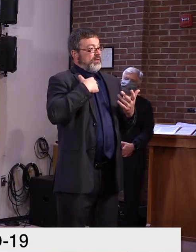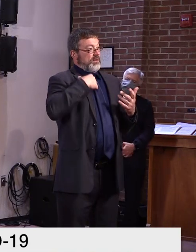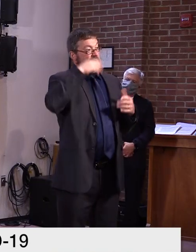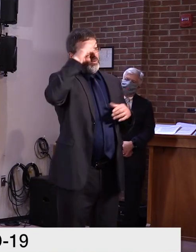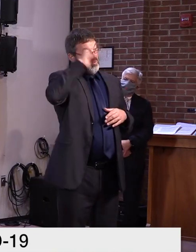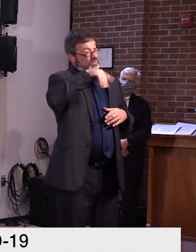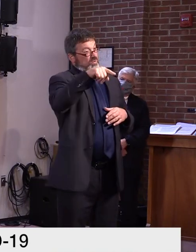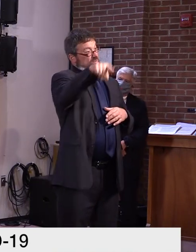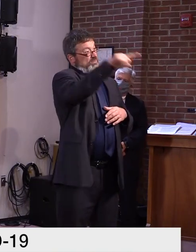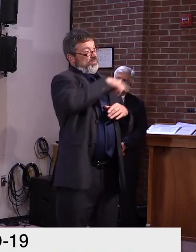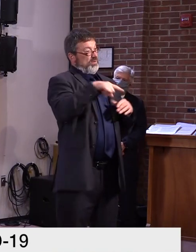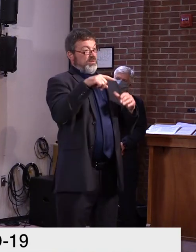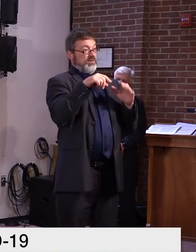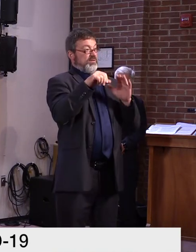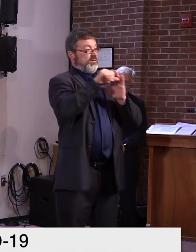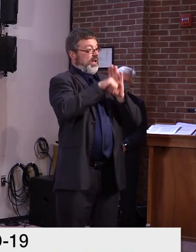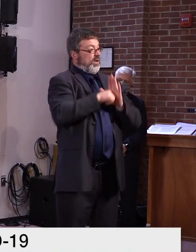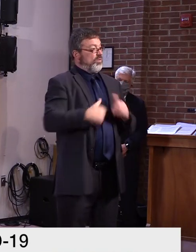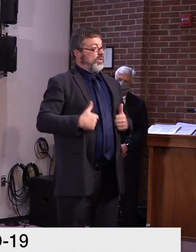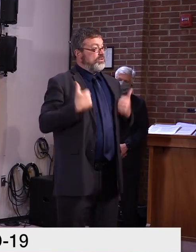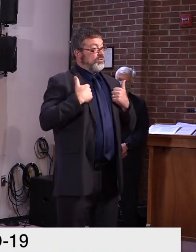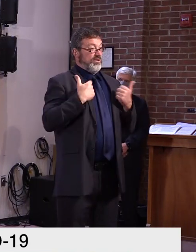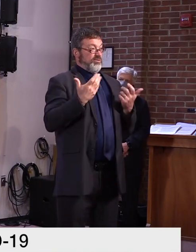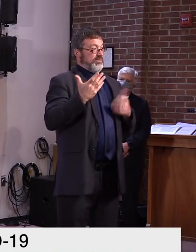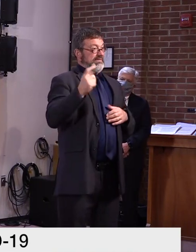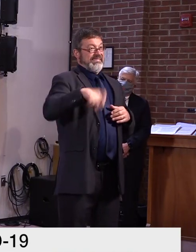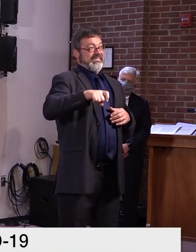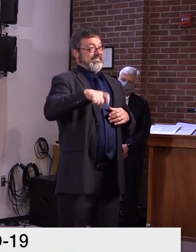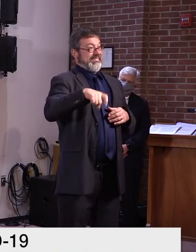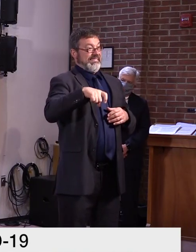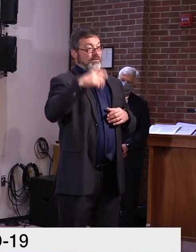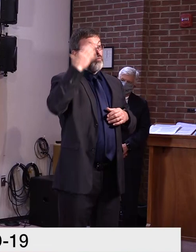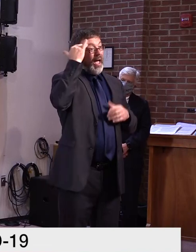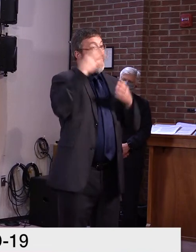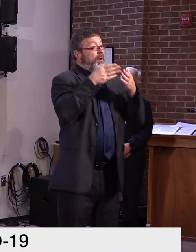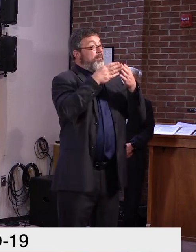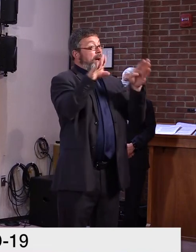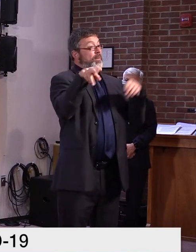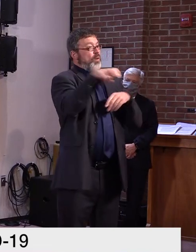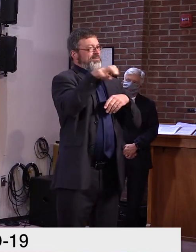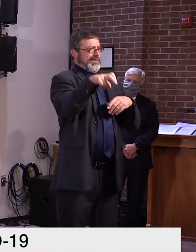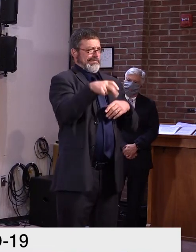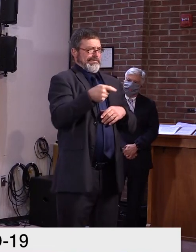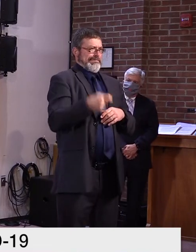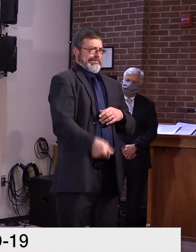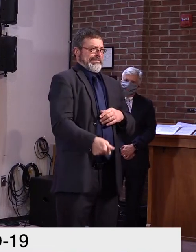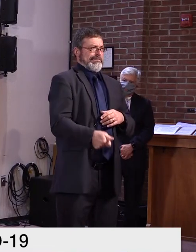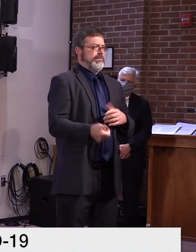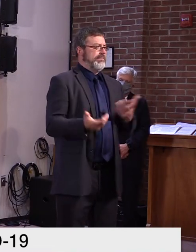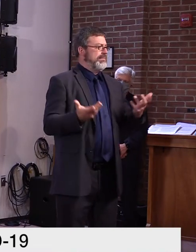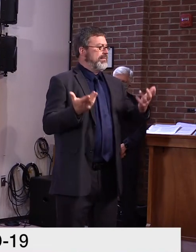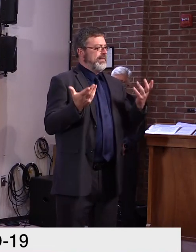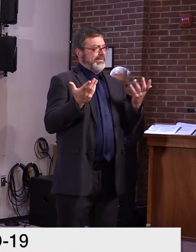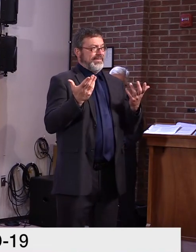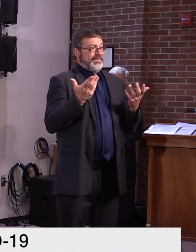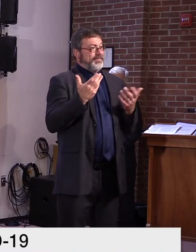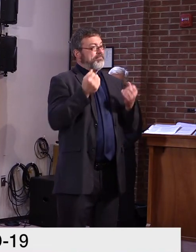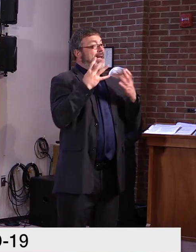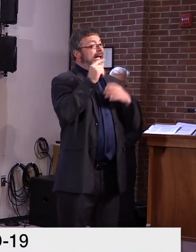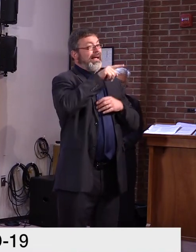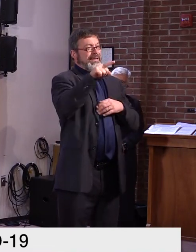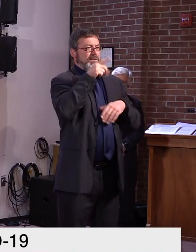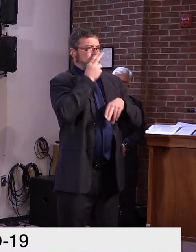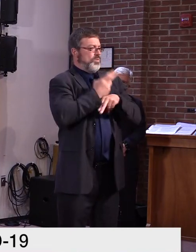um, by at least 50% at this point in time. Uh, the ridership of, uh, Amtrak, I believe is